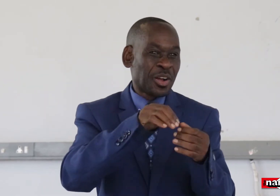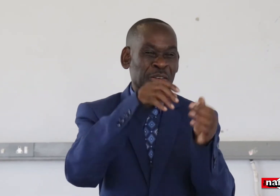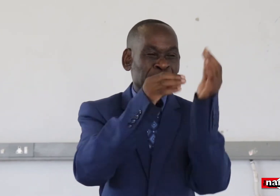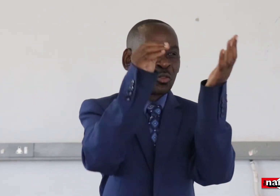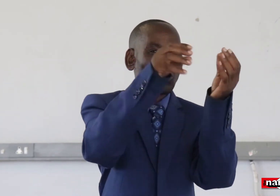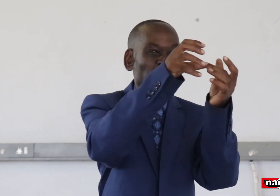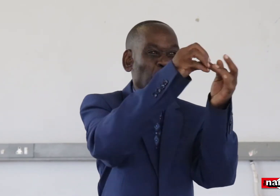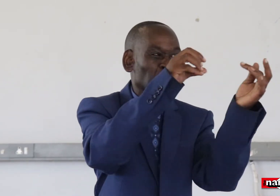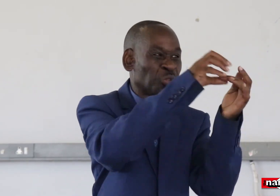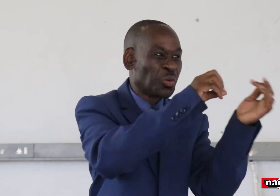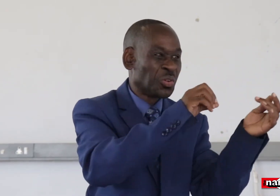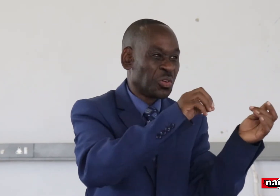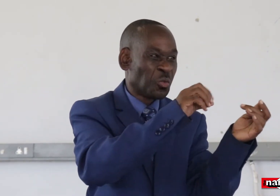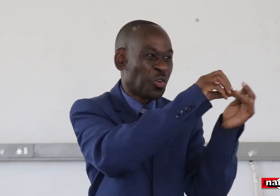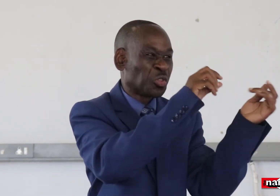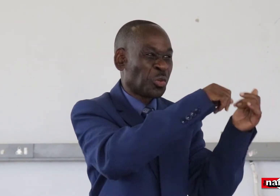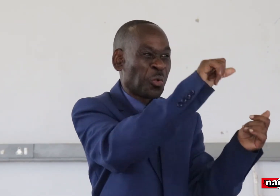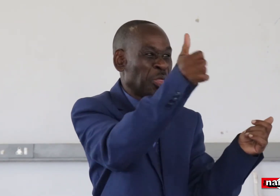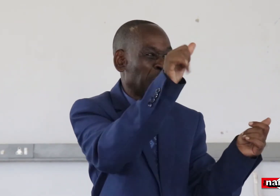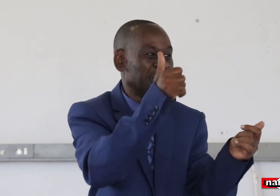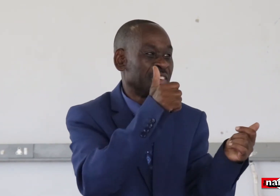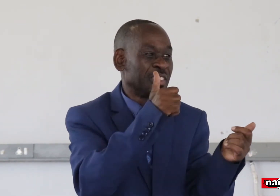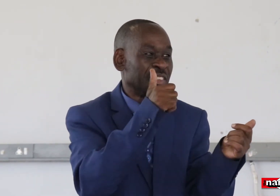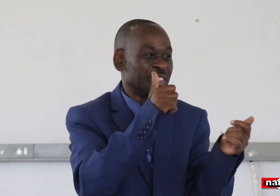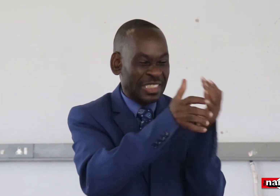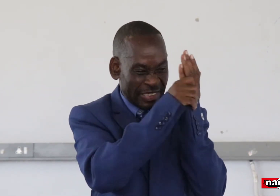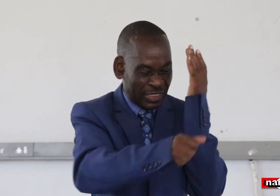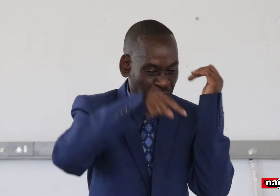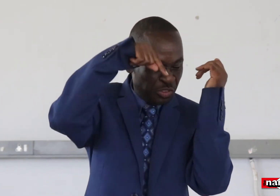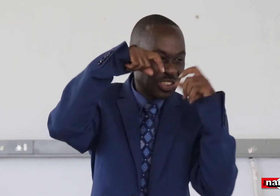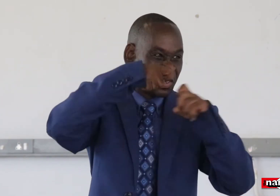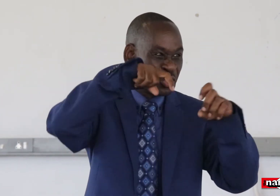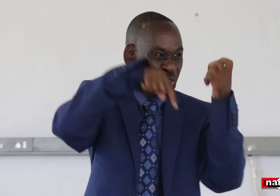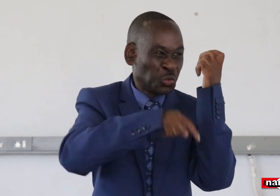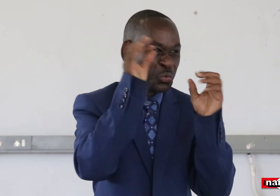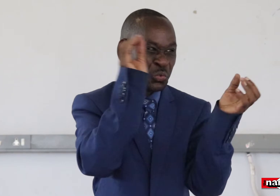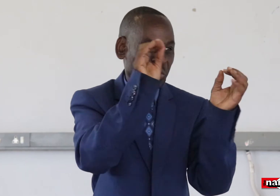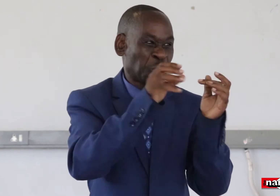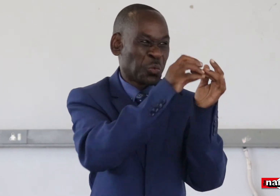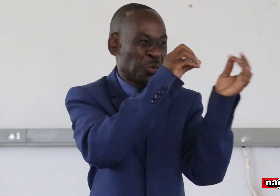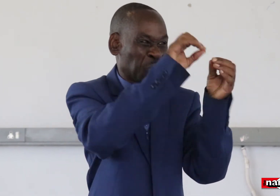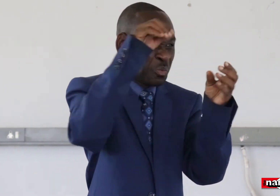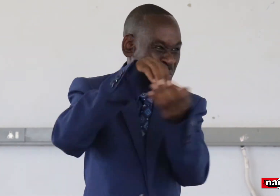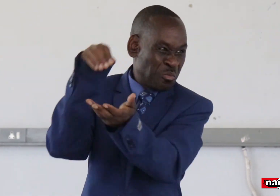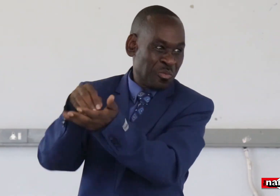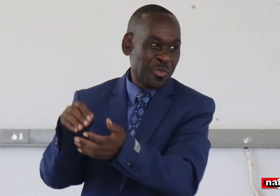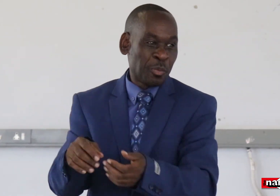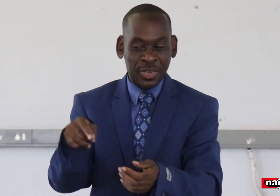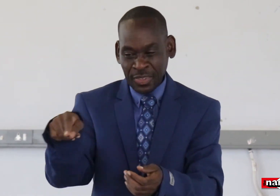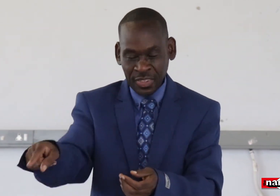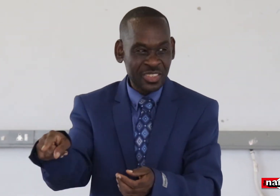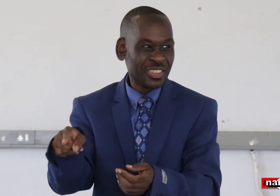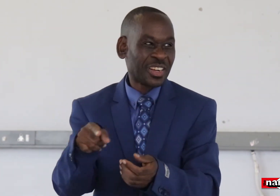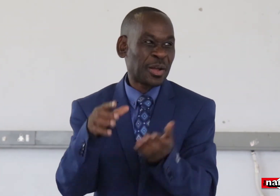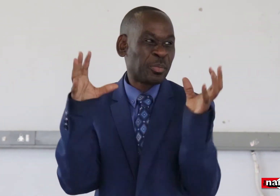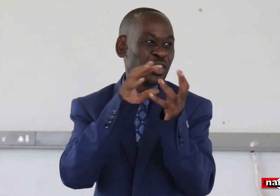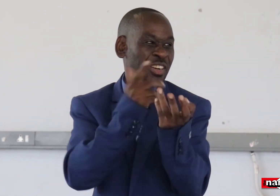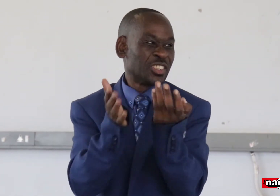He was elected now. And the others. And most of them, new board members, they lack